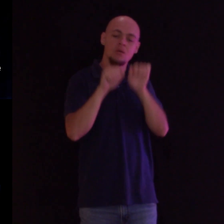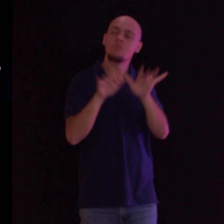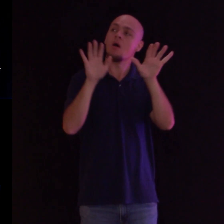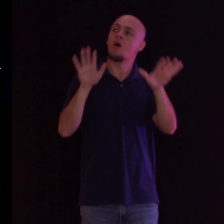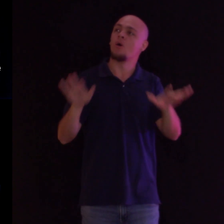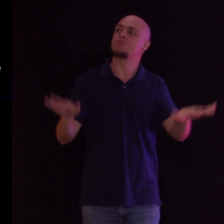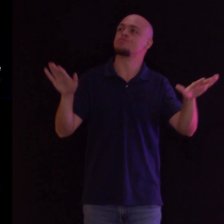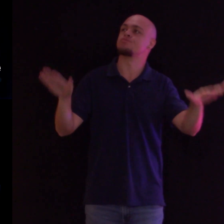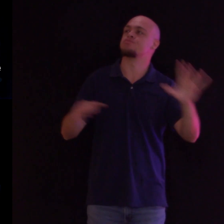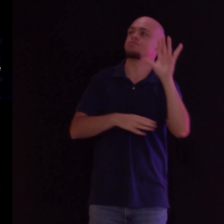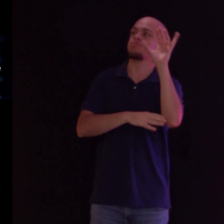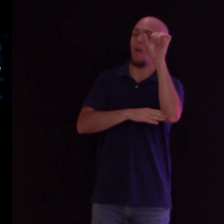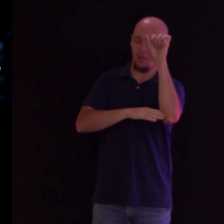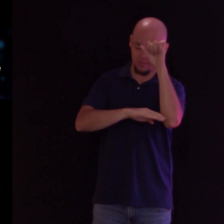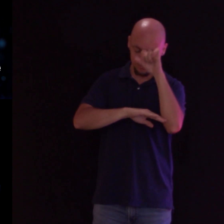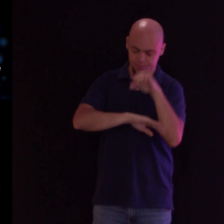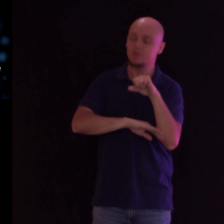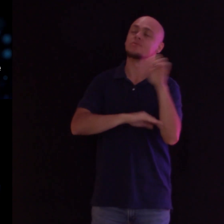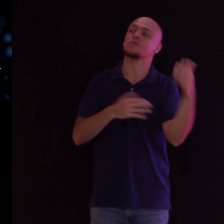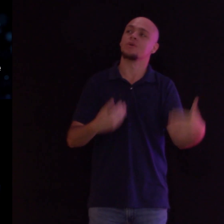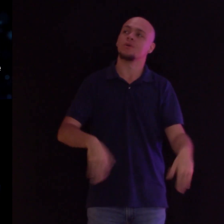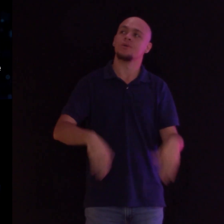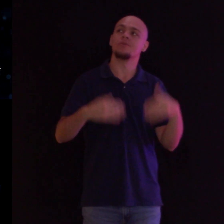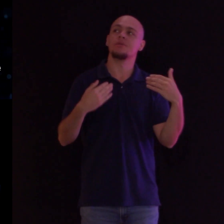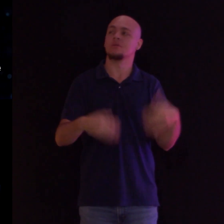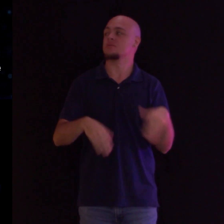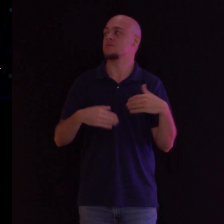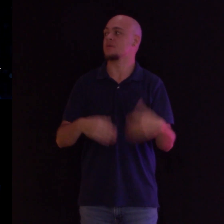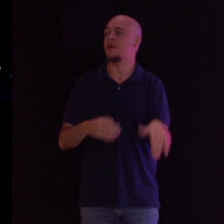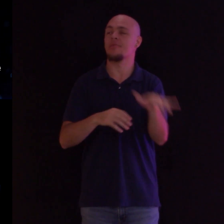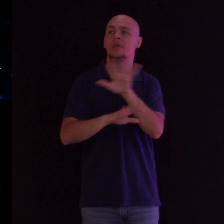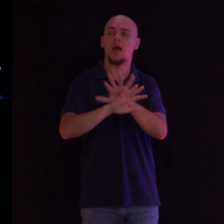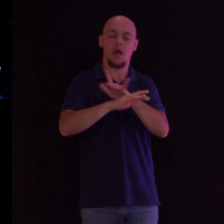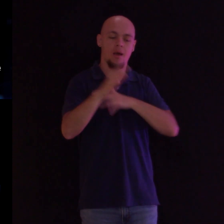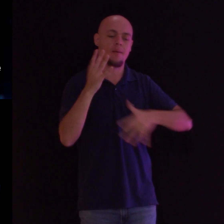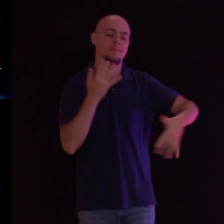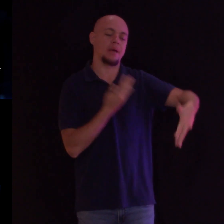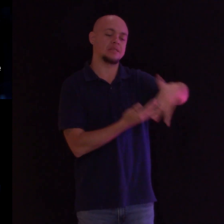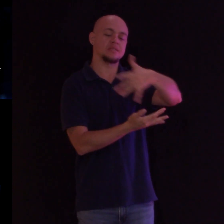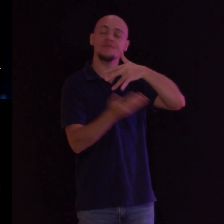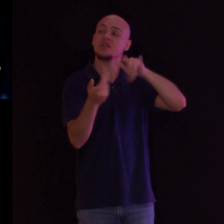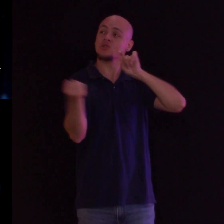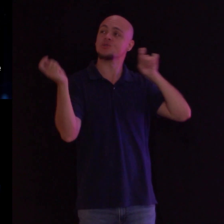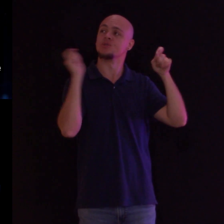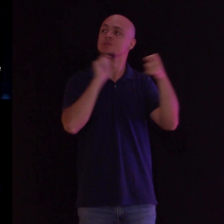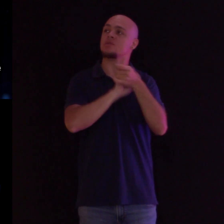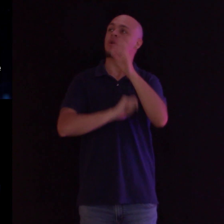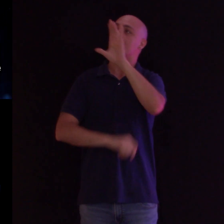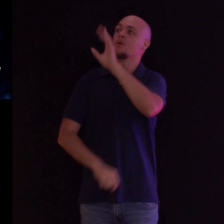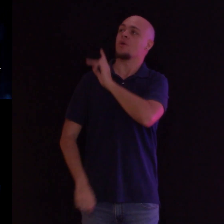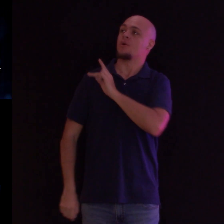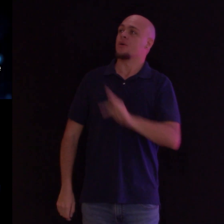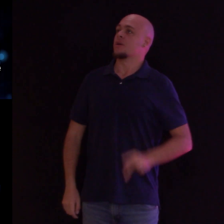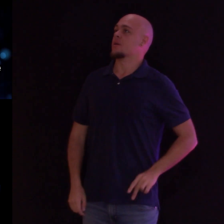Change the atmosphere, build your kingdom here